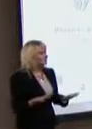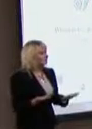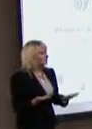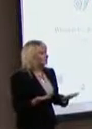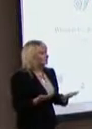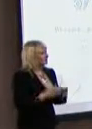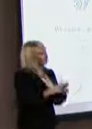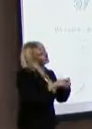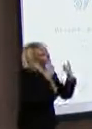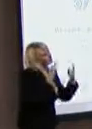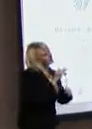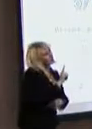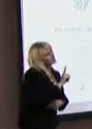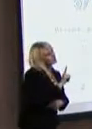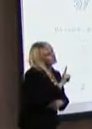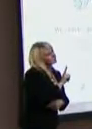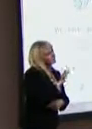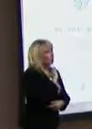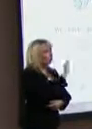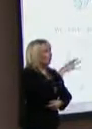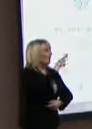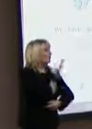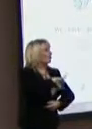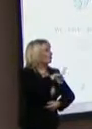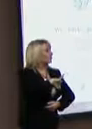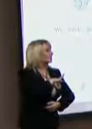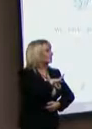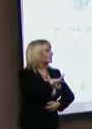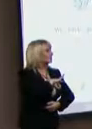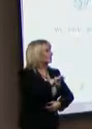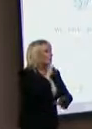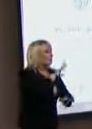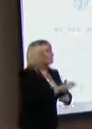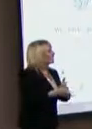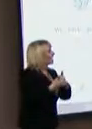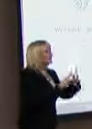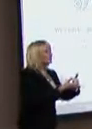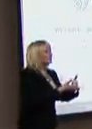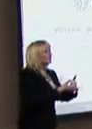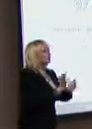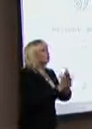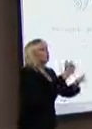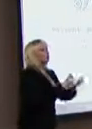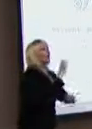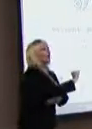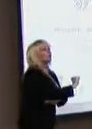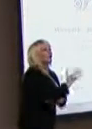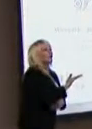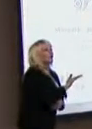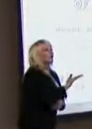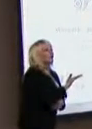your profits don't go to help shareholders, don't go to make